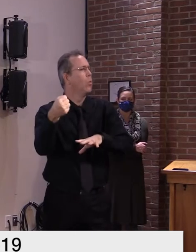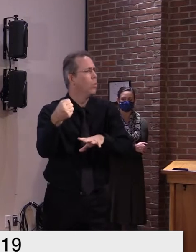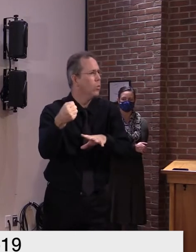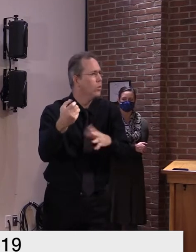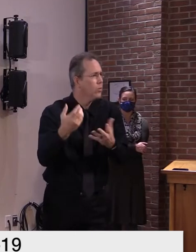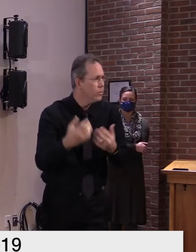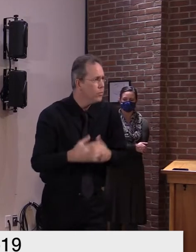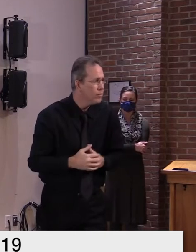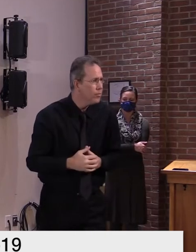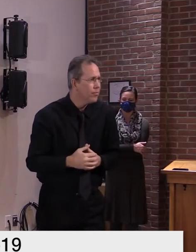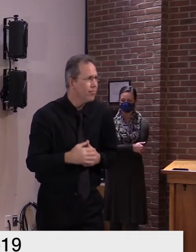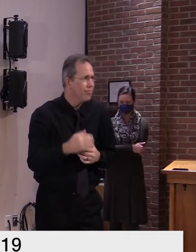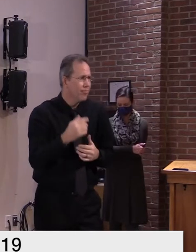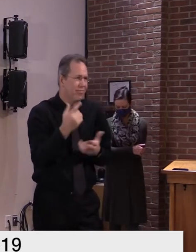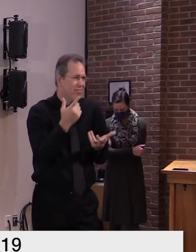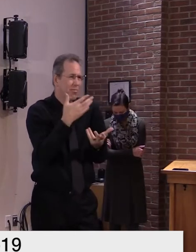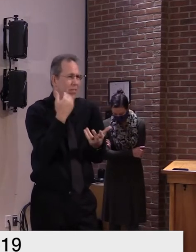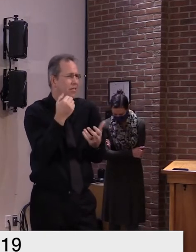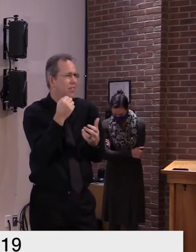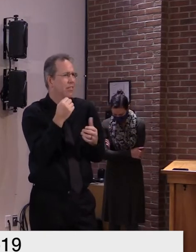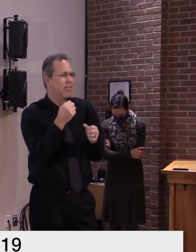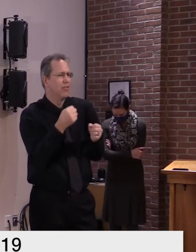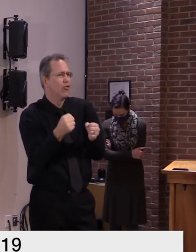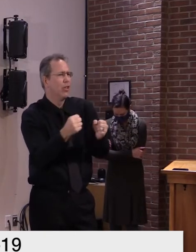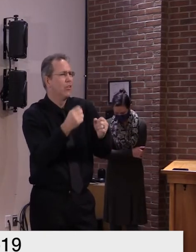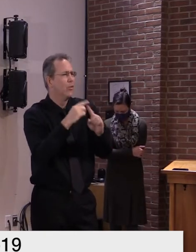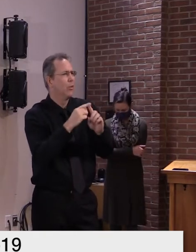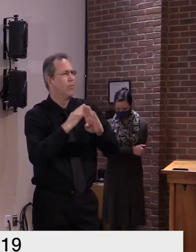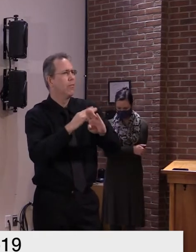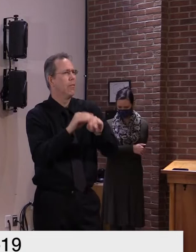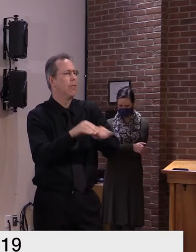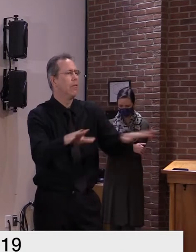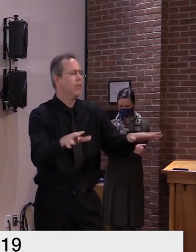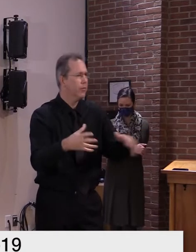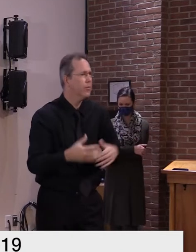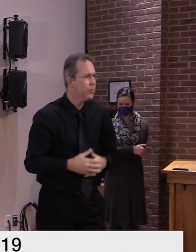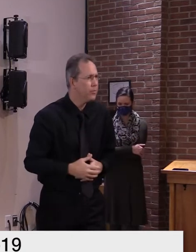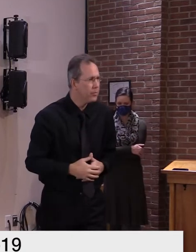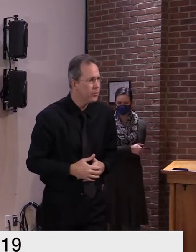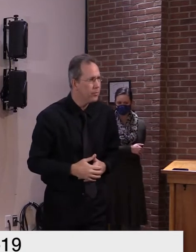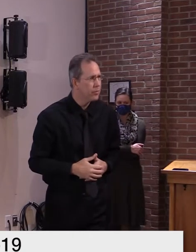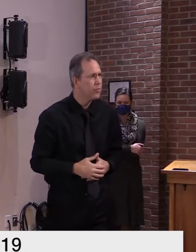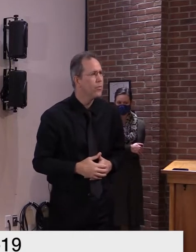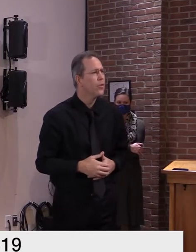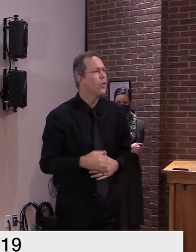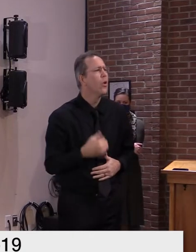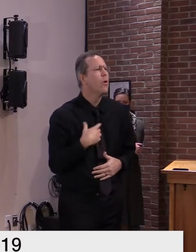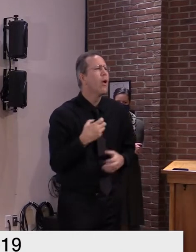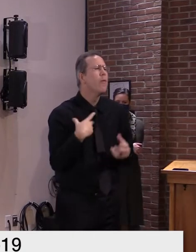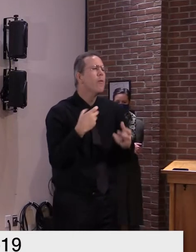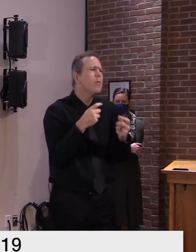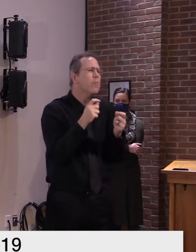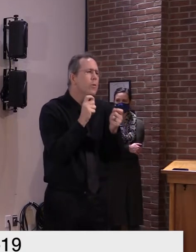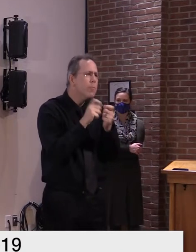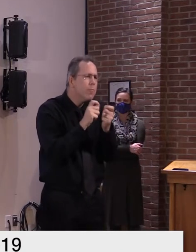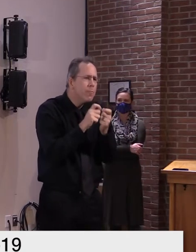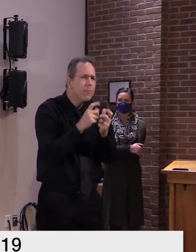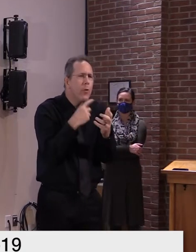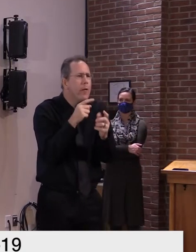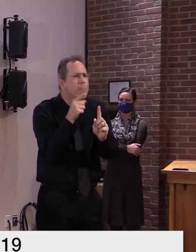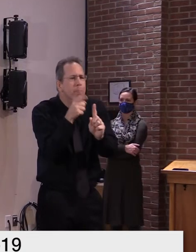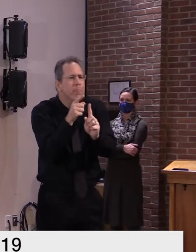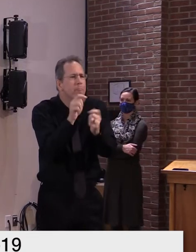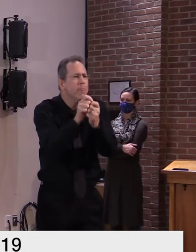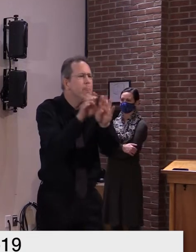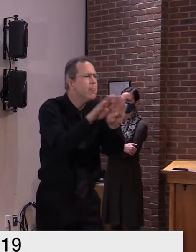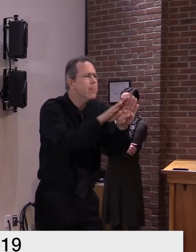the the best tool we had at the time we'd like to be more surgical we'd like to be more strategic but we're right in